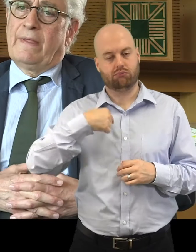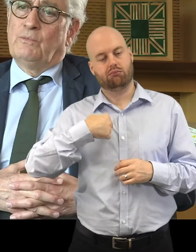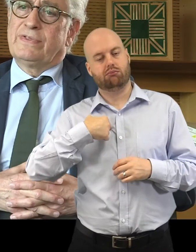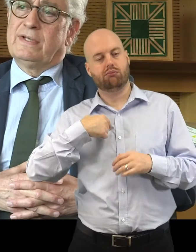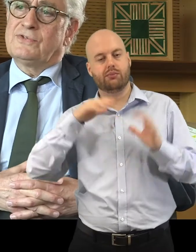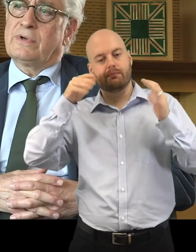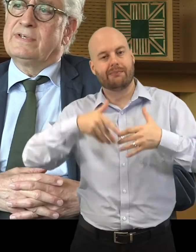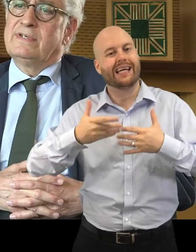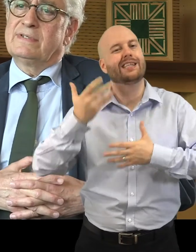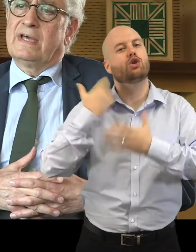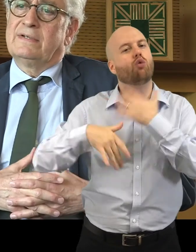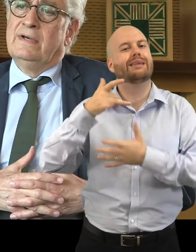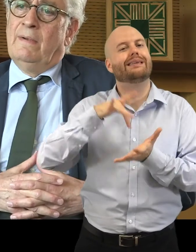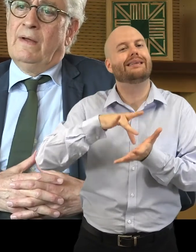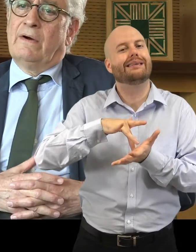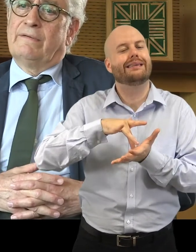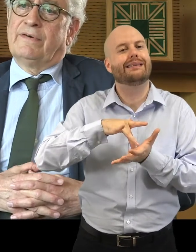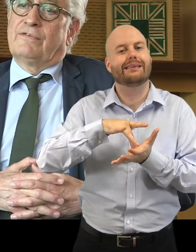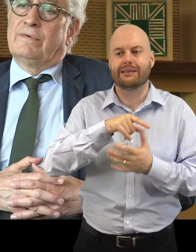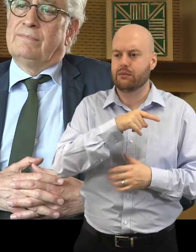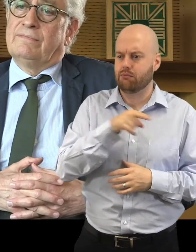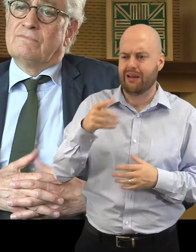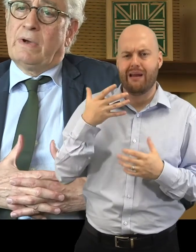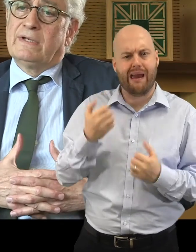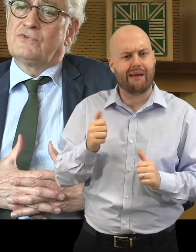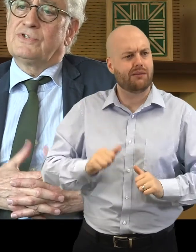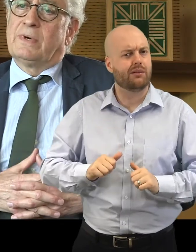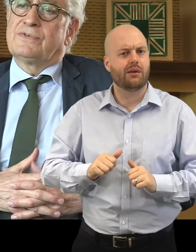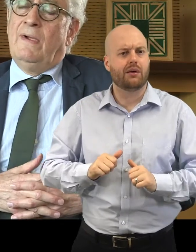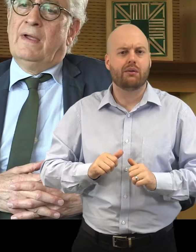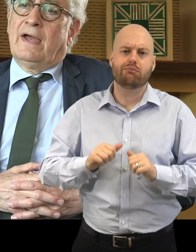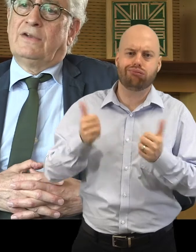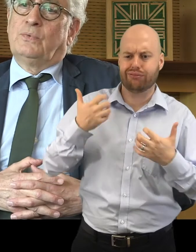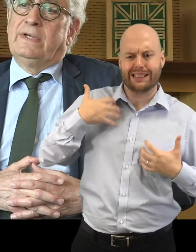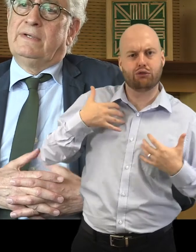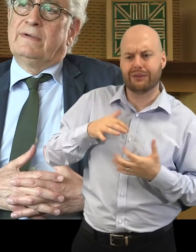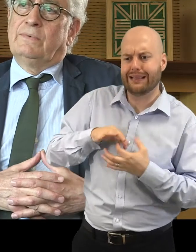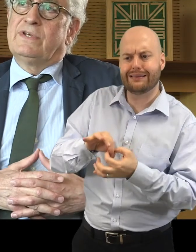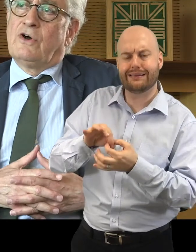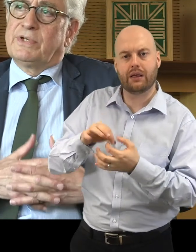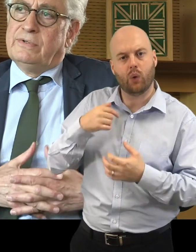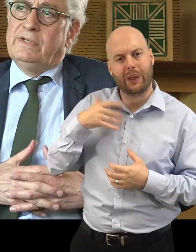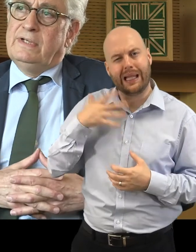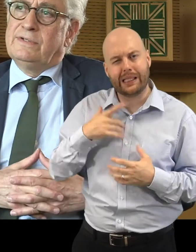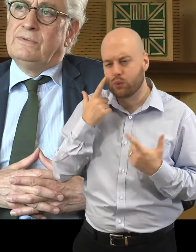within historic cities that are of great interest to us. And we see an opportunity to